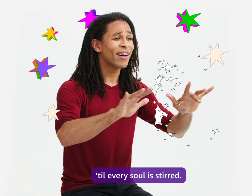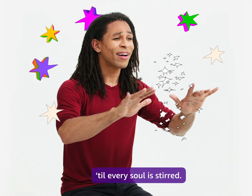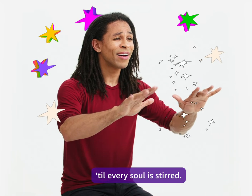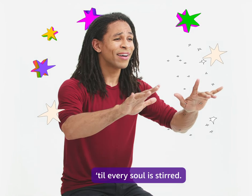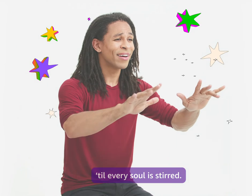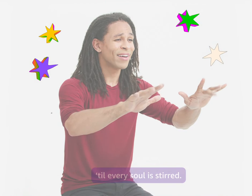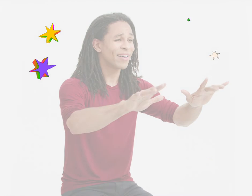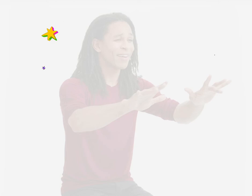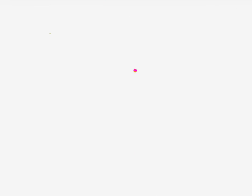is stirred.